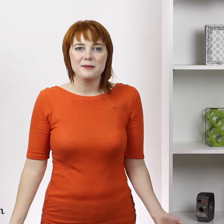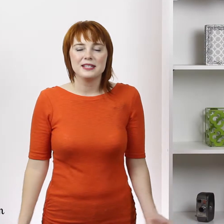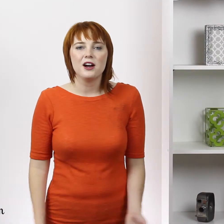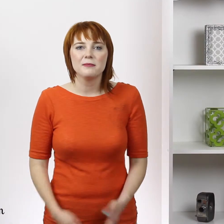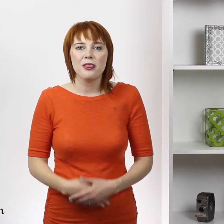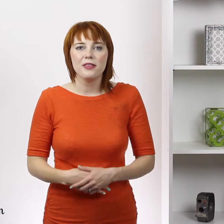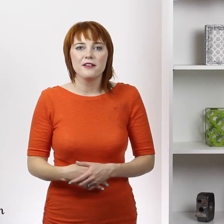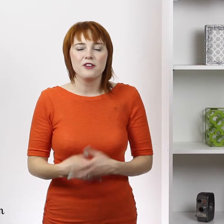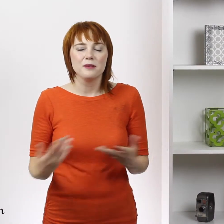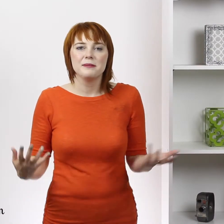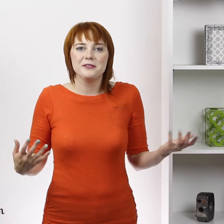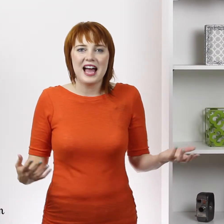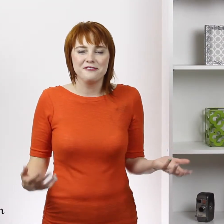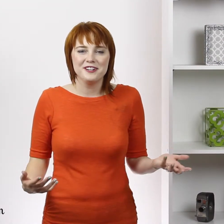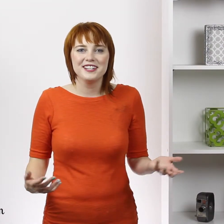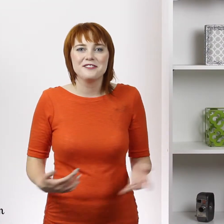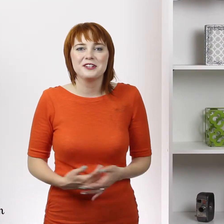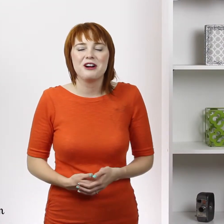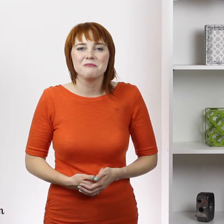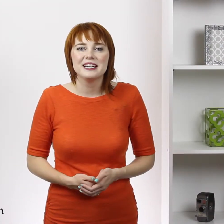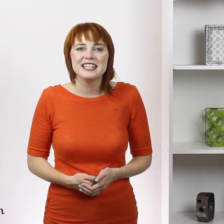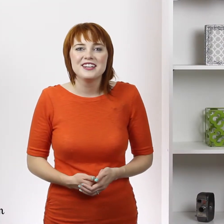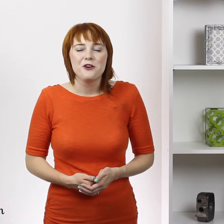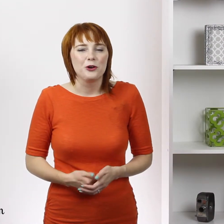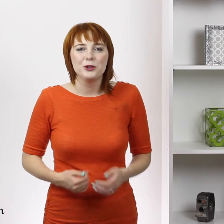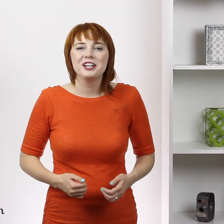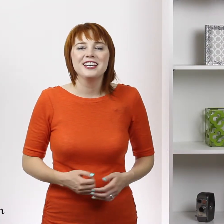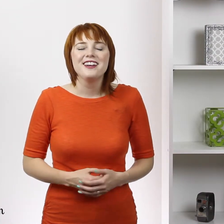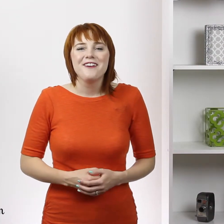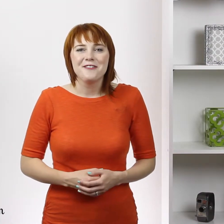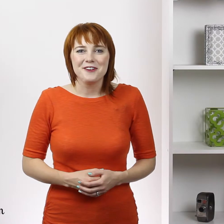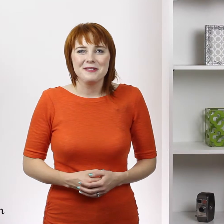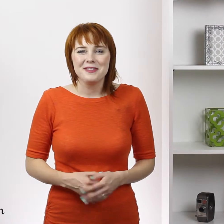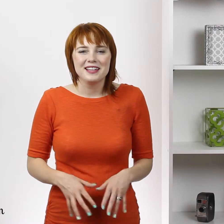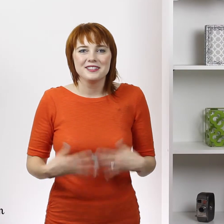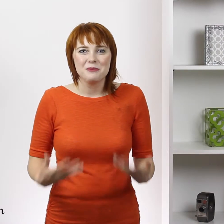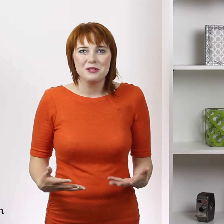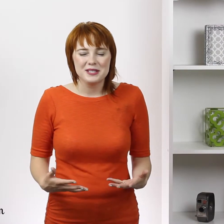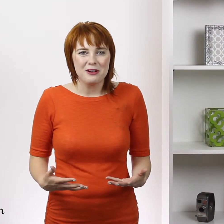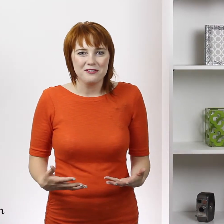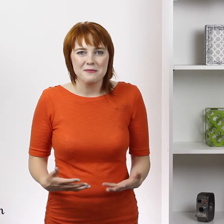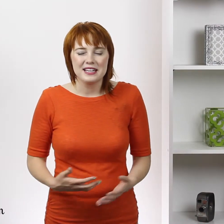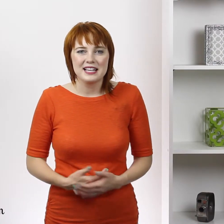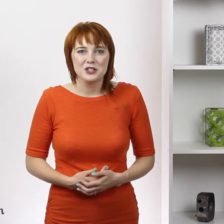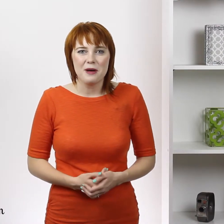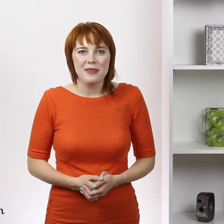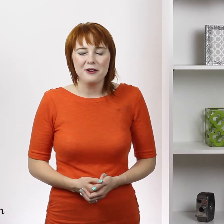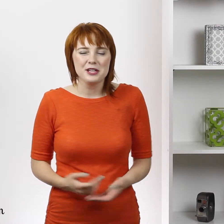your baby can talk about the farm. Maybe you have one and they want to go out and play in it or work on it or maybe they like to look at books about a farm. They can ask you about that or